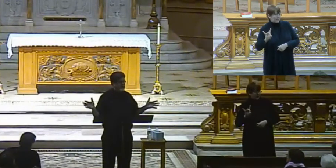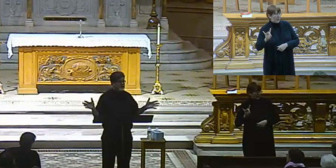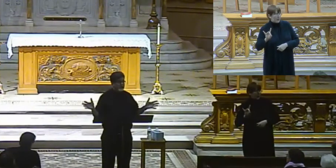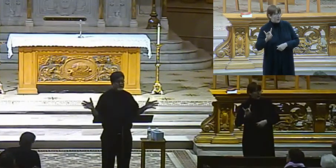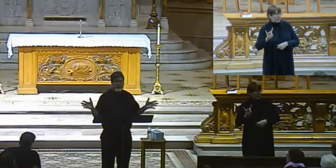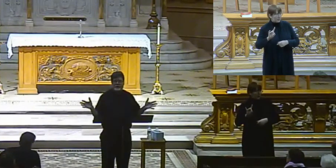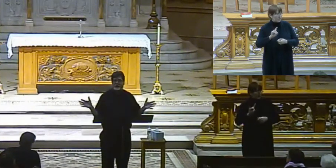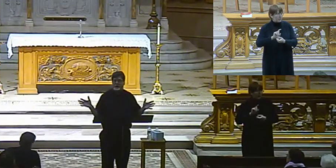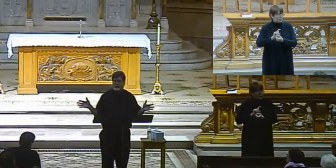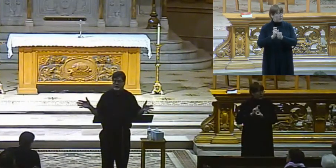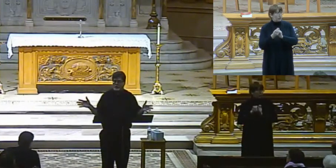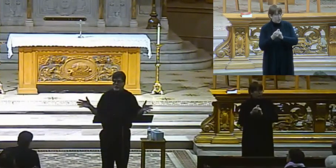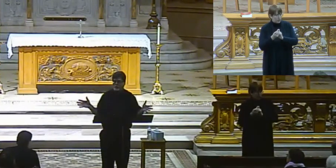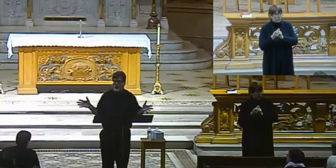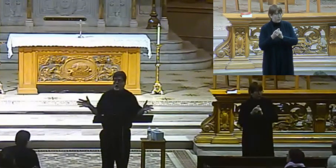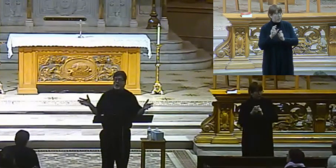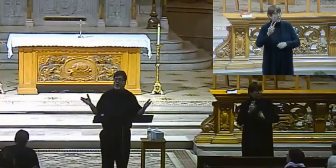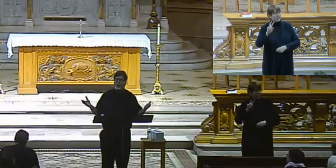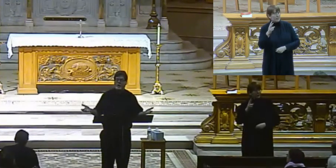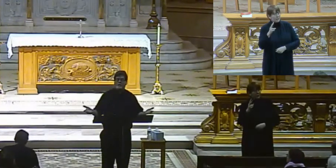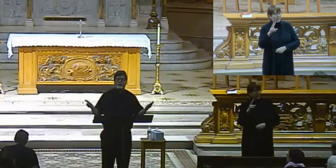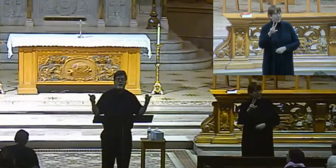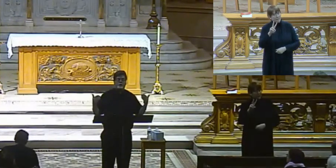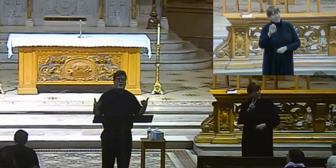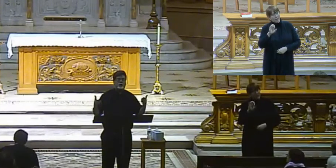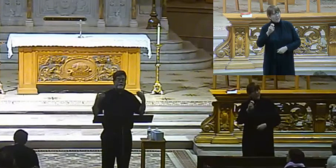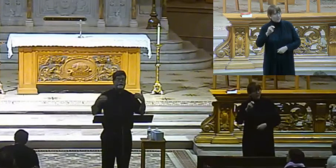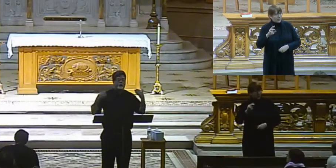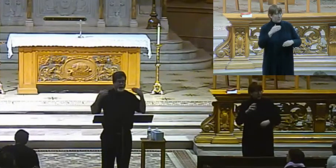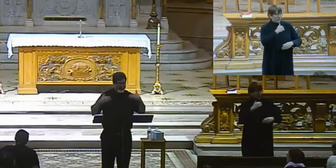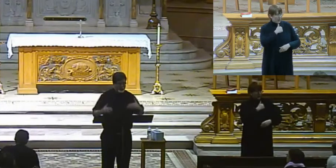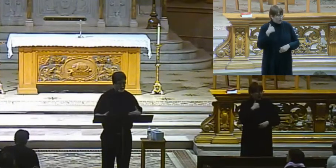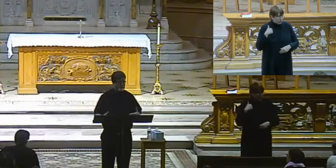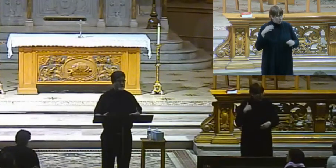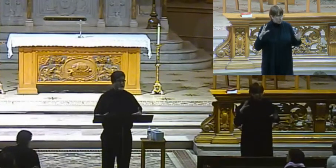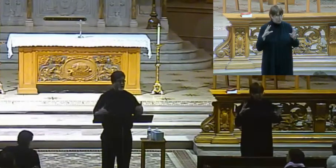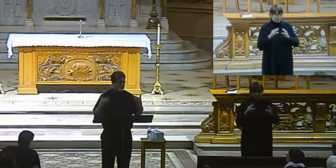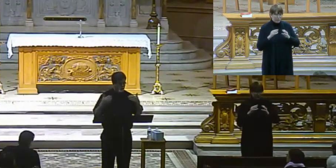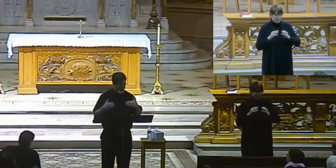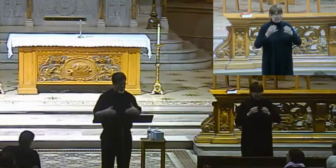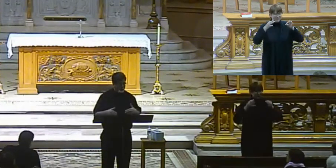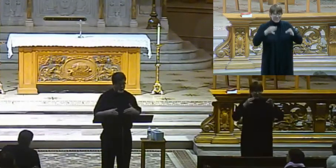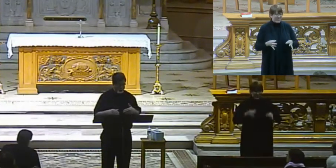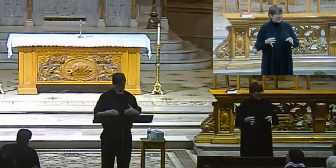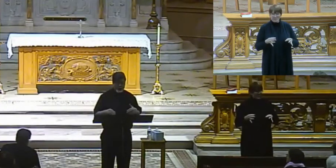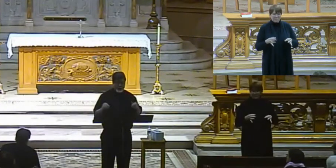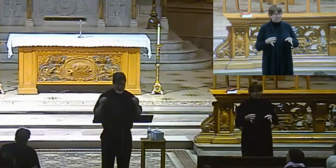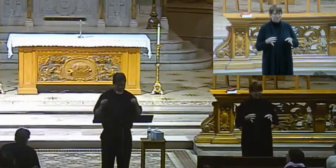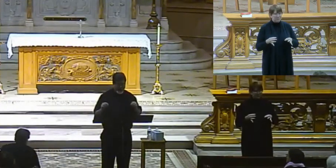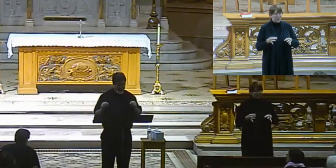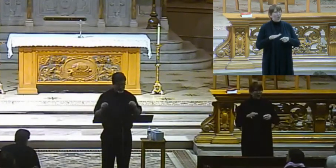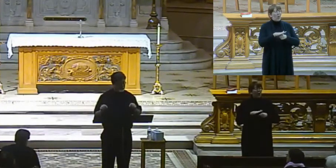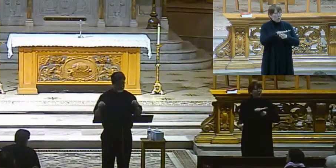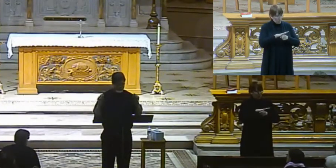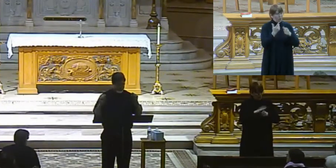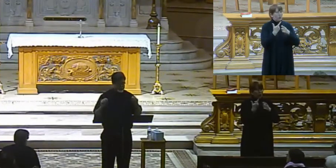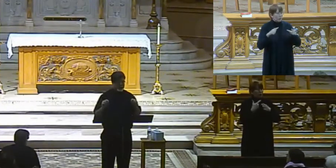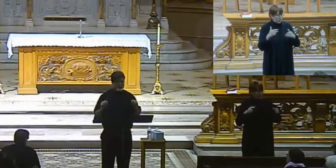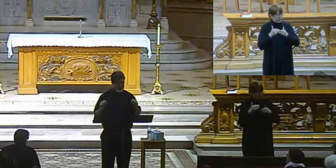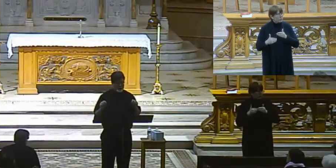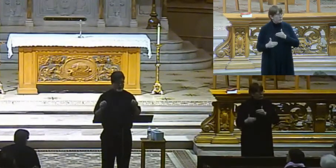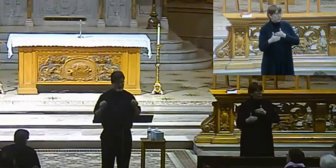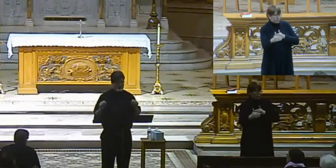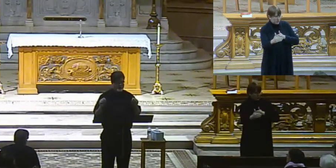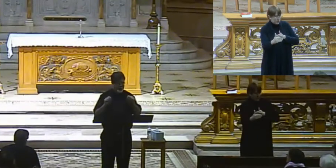After the Second Vatican Council called for the use of the vernacular for the local language, now, every